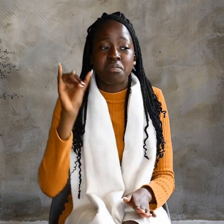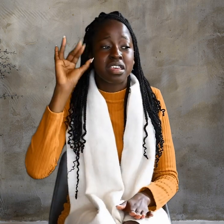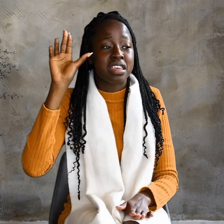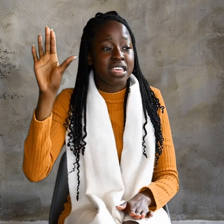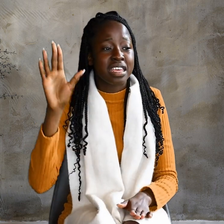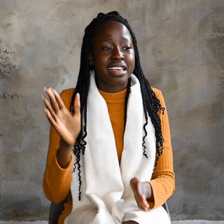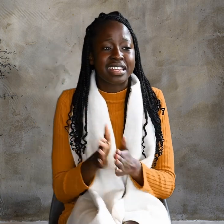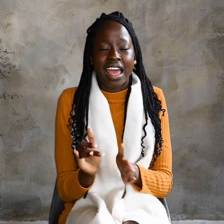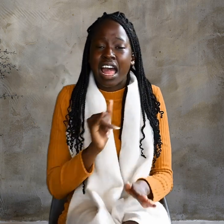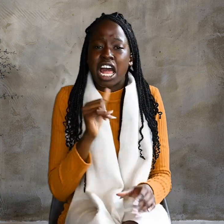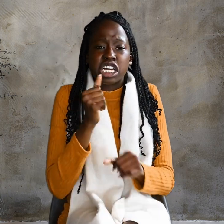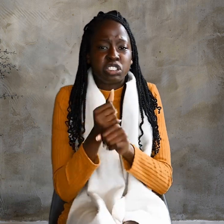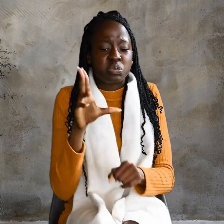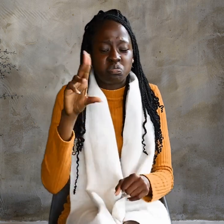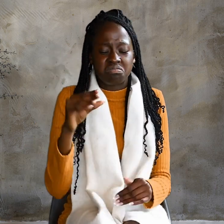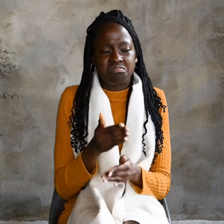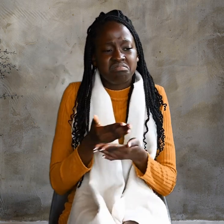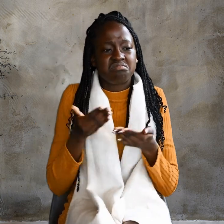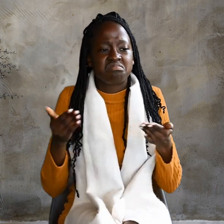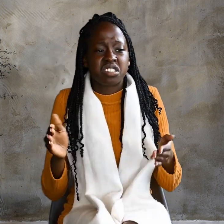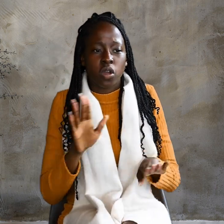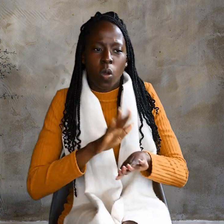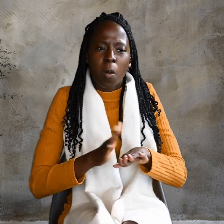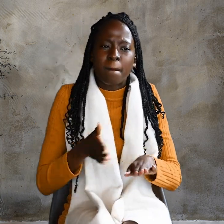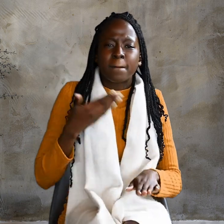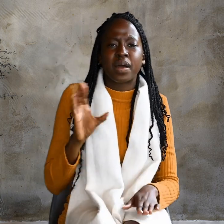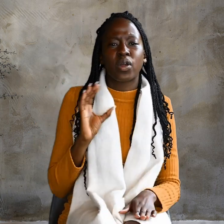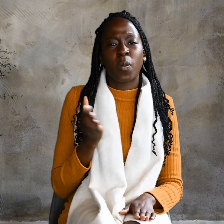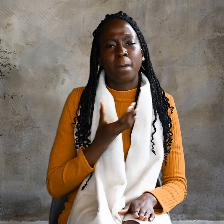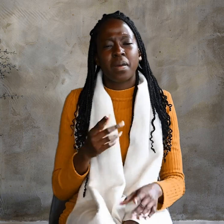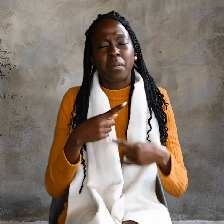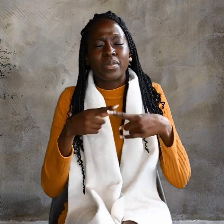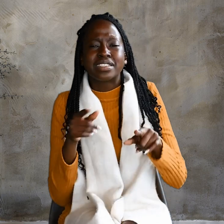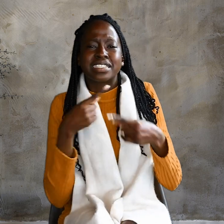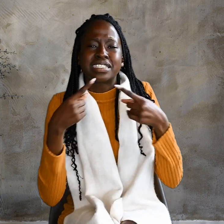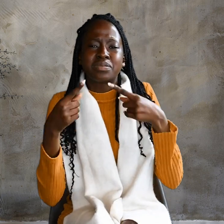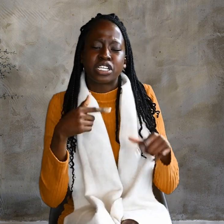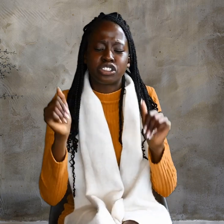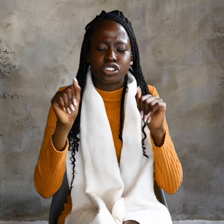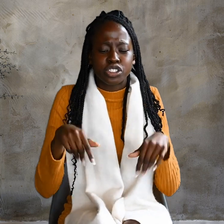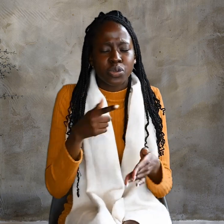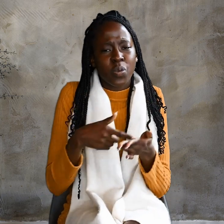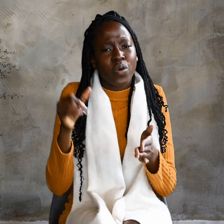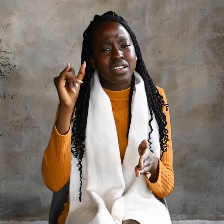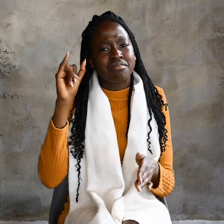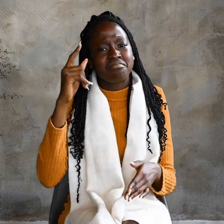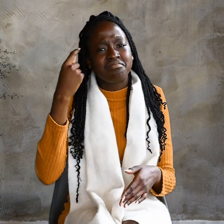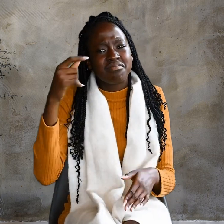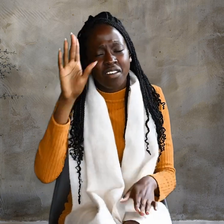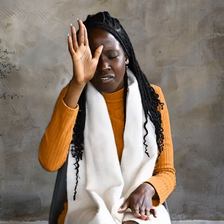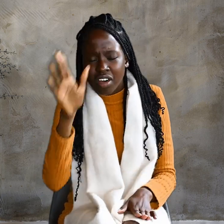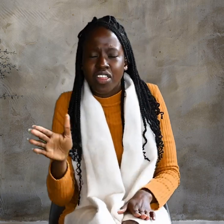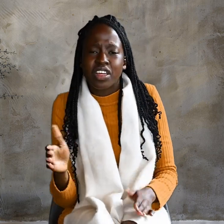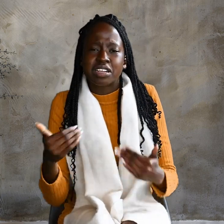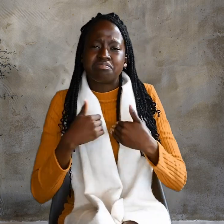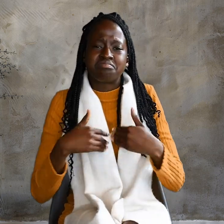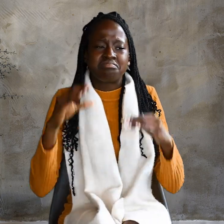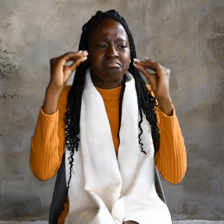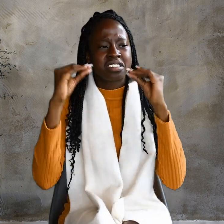I do nothing on my own, But speak just what the Father has taught me. The one who sent